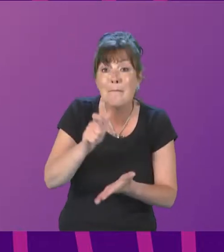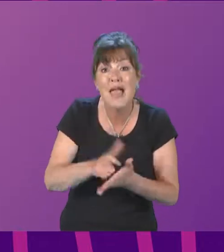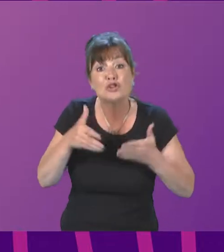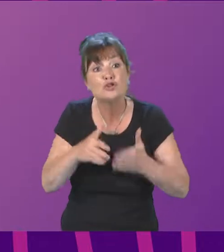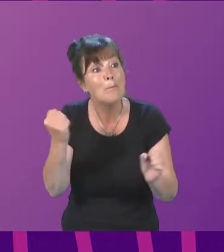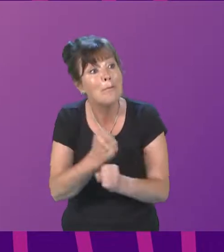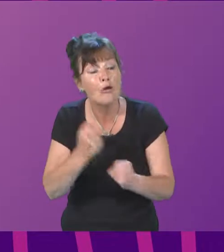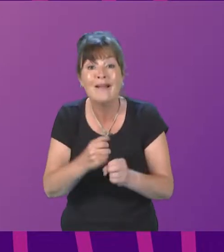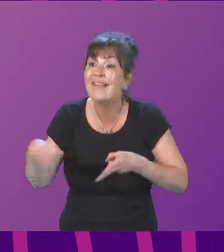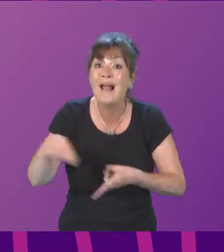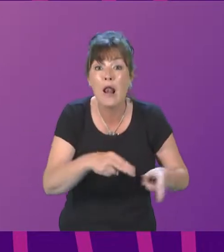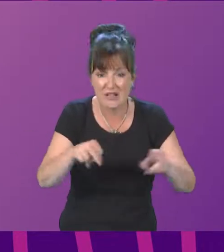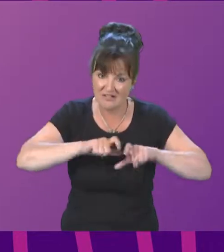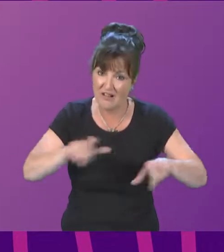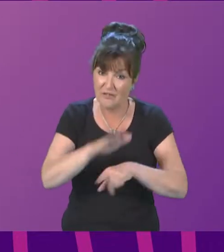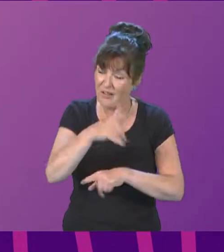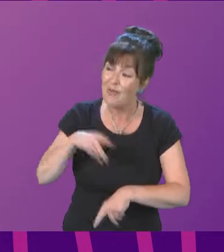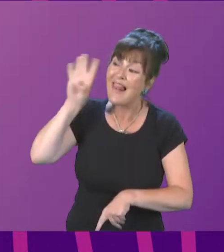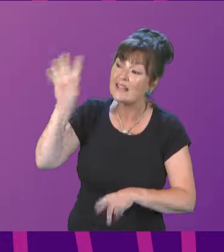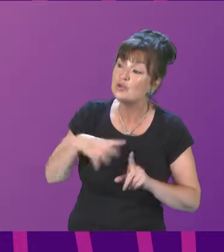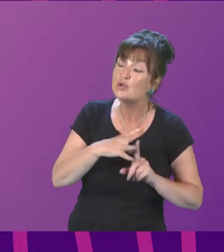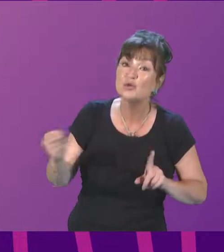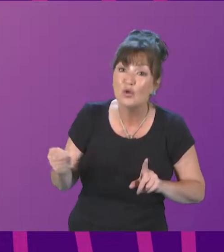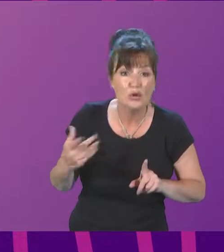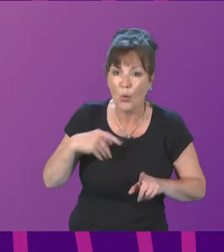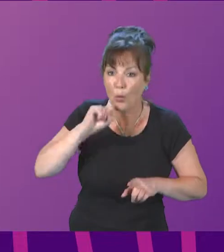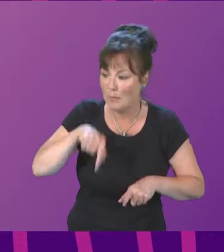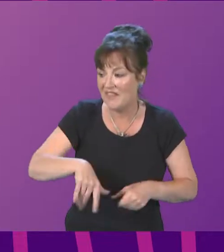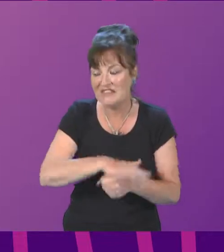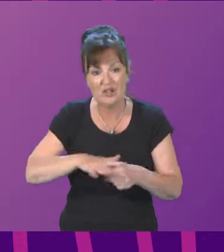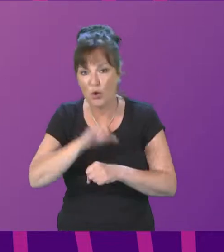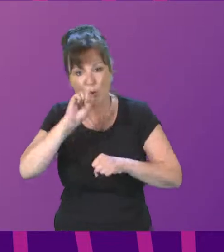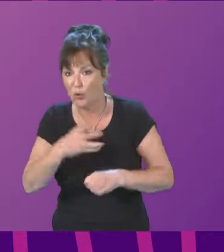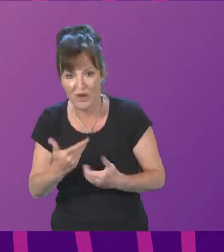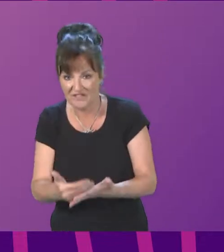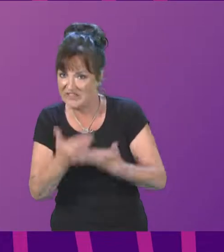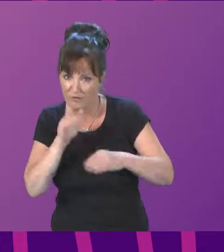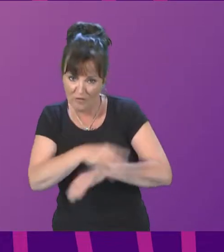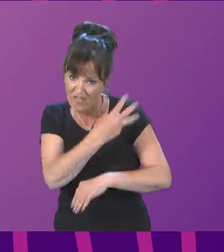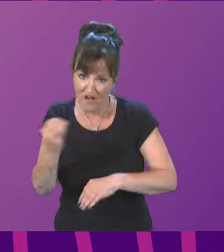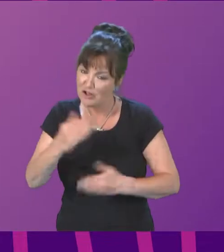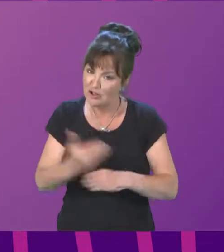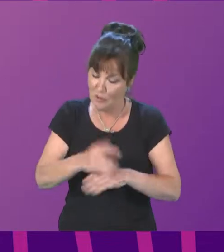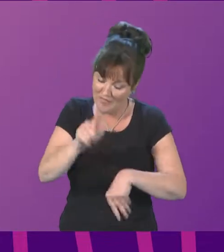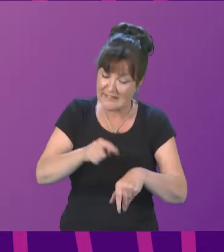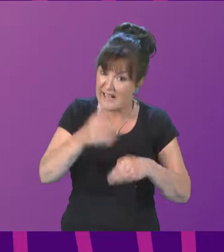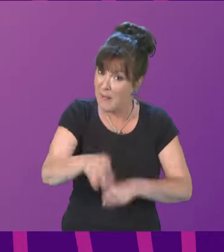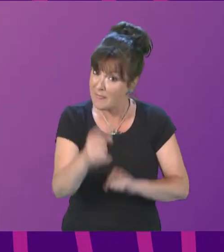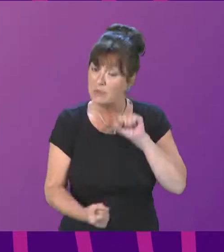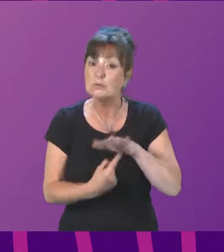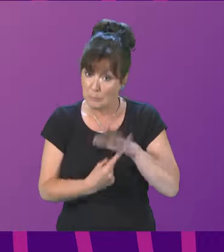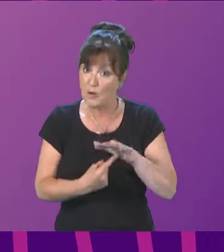listened to others, we would not be in this position today and we wouldn't have saved those more than 300 jobs over that period of time. That's what's important.